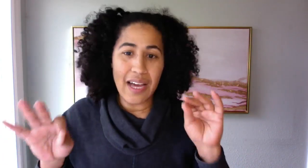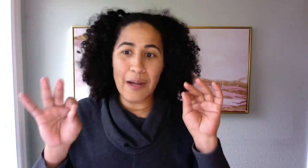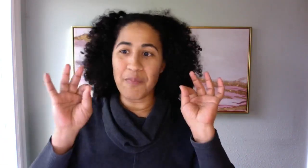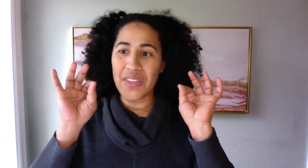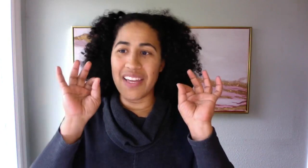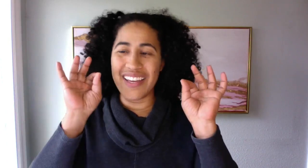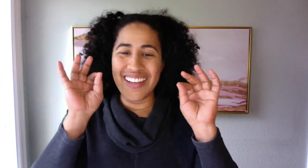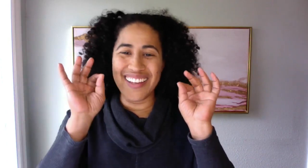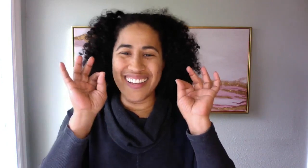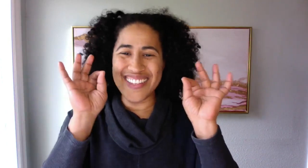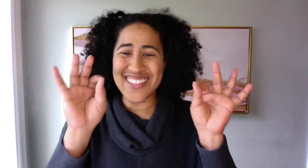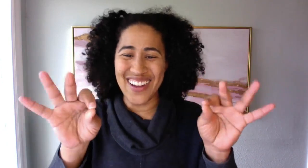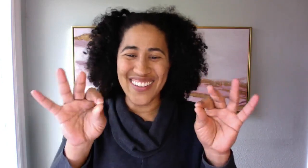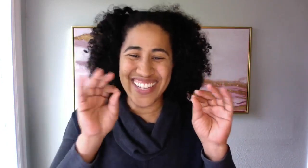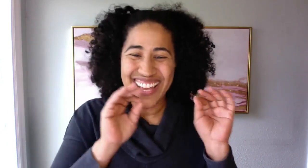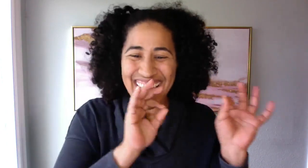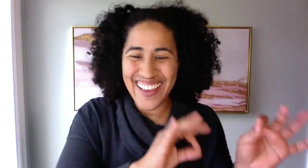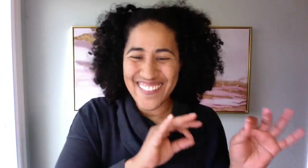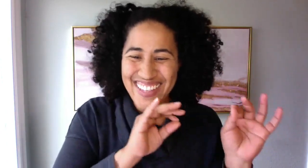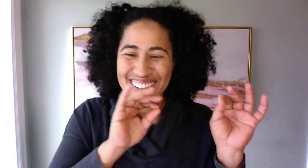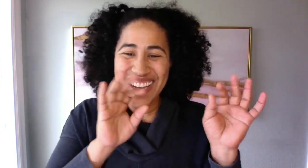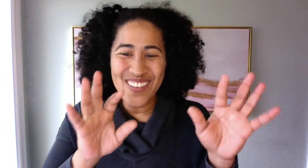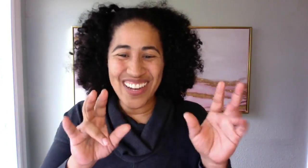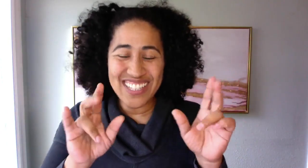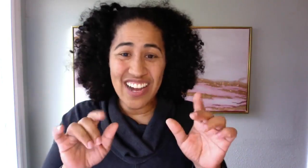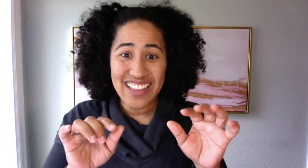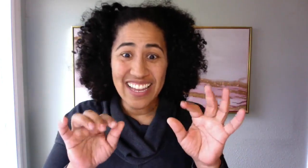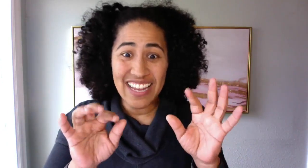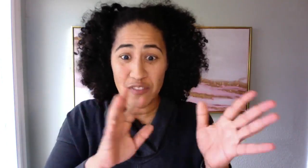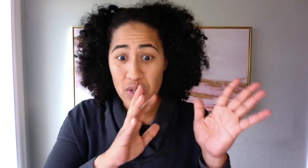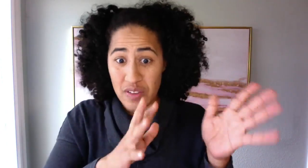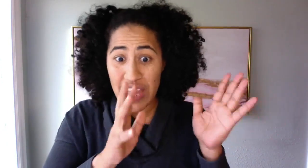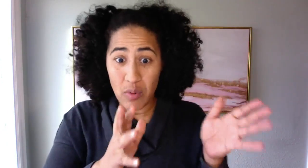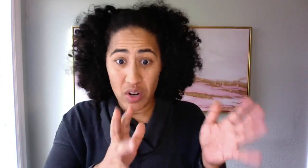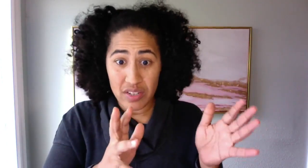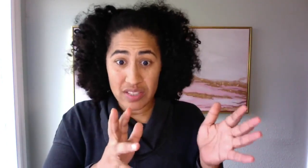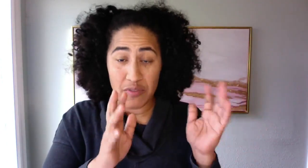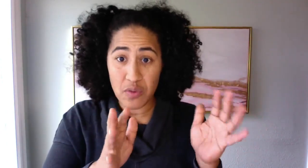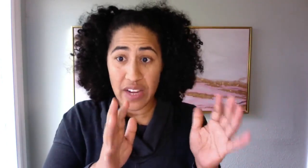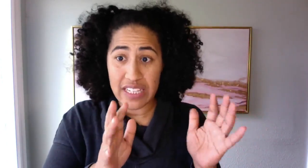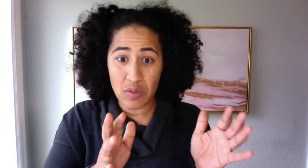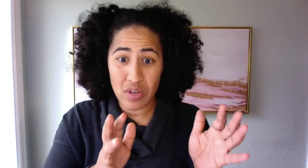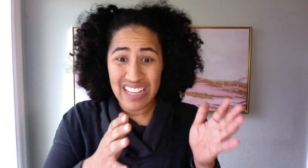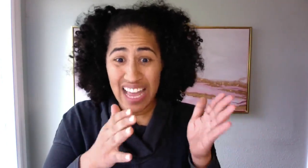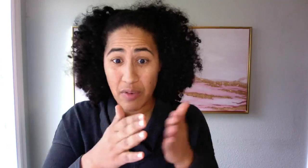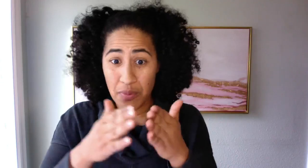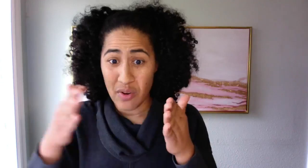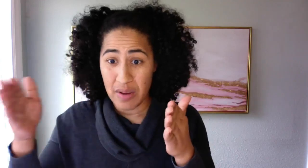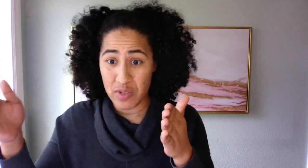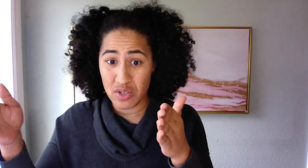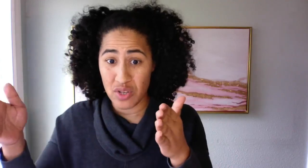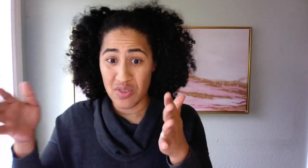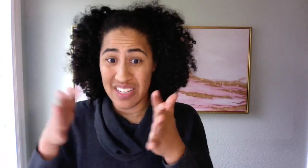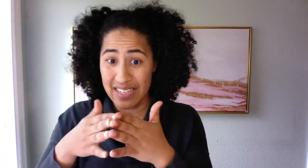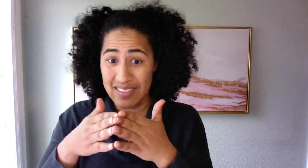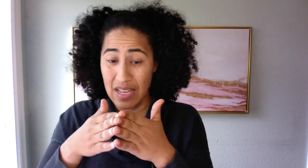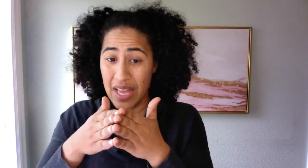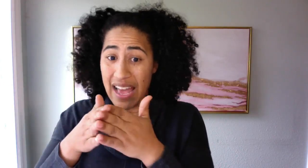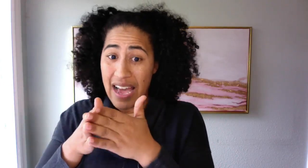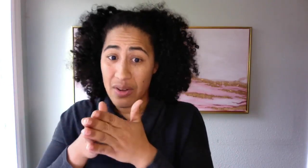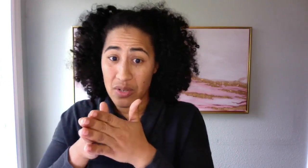Um, so if you want to try that, if you, if that works, if you're finding it works, I have a program to show you the next step, how to